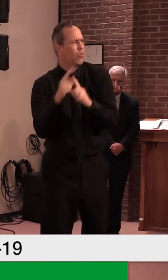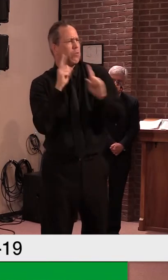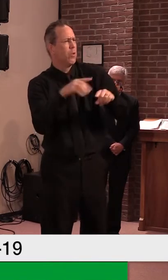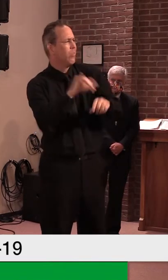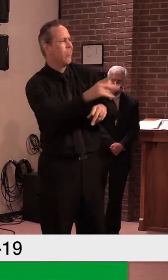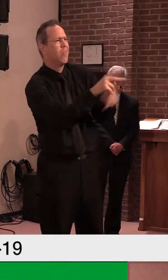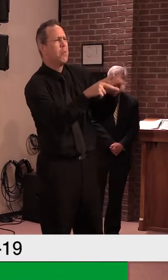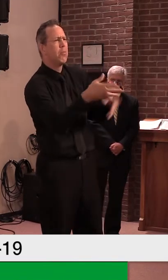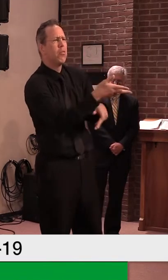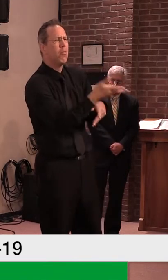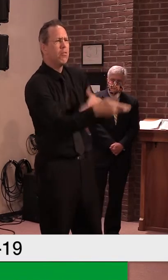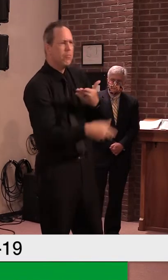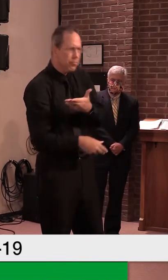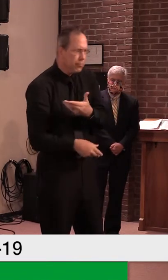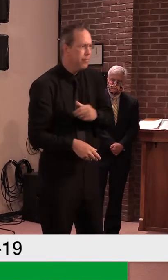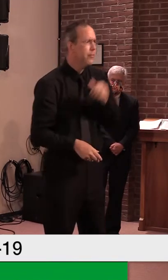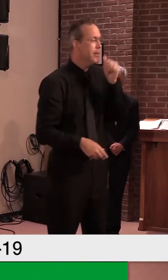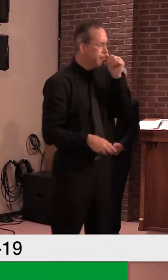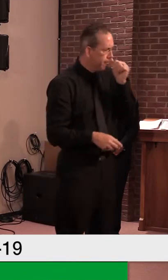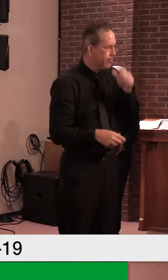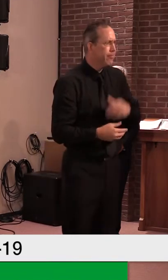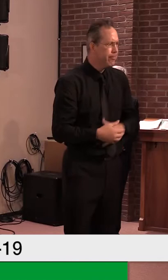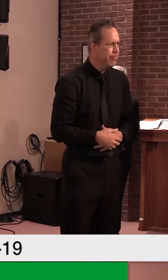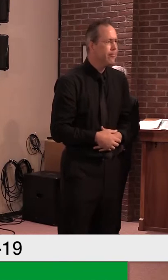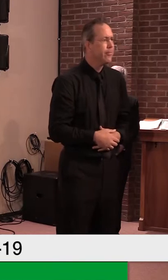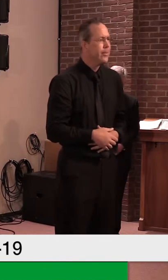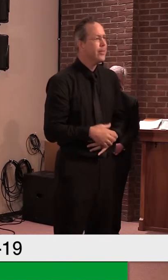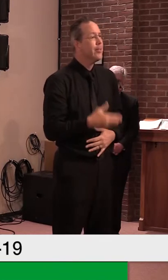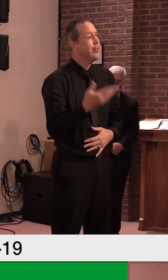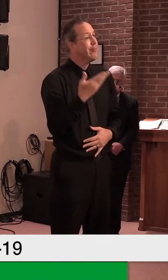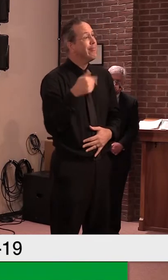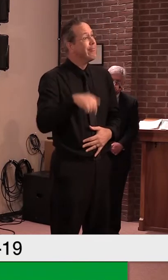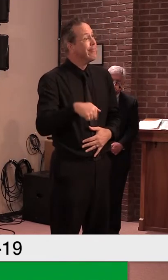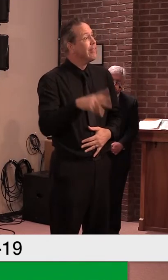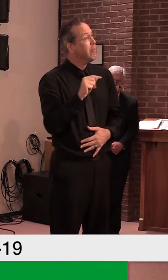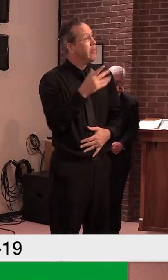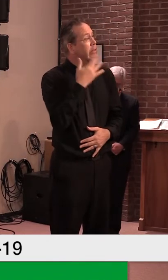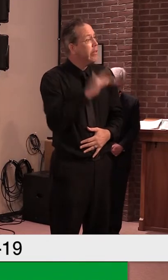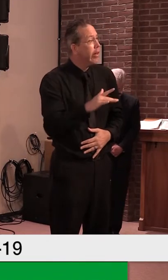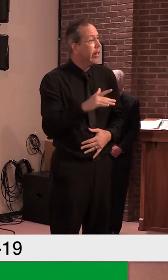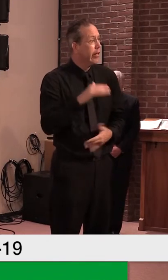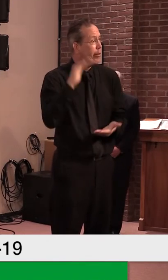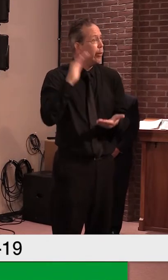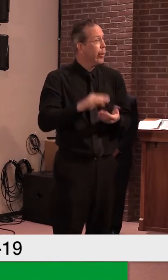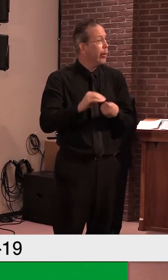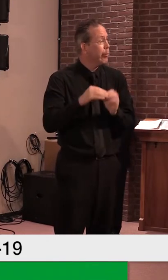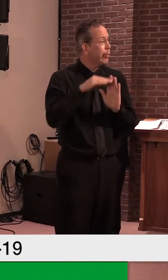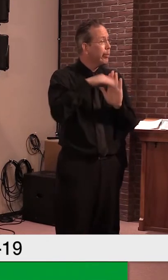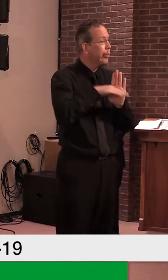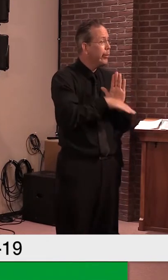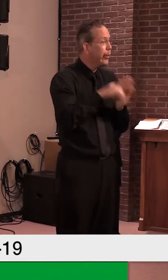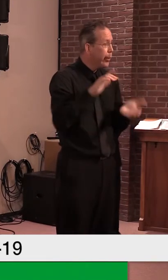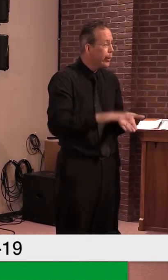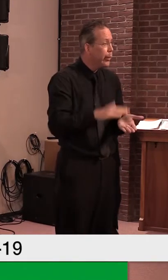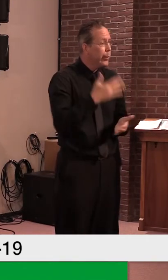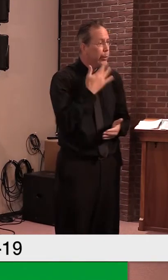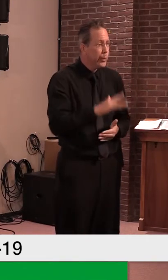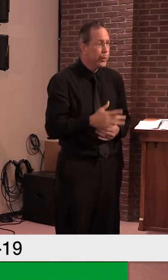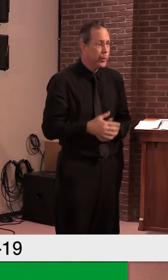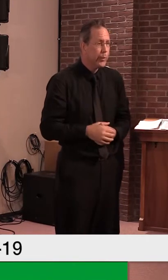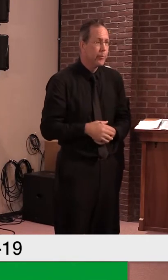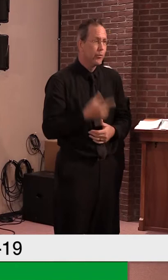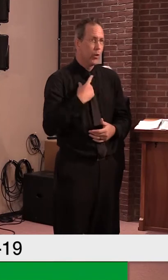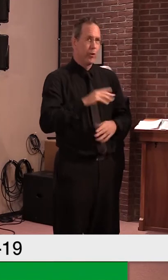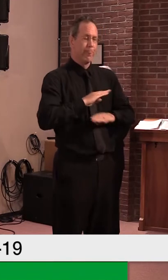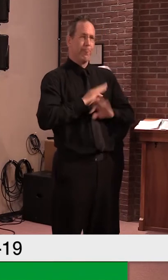a low positivity rate and low, you know, number of cases that we've seen. And we enjoy that at this point